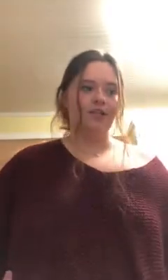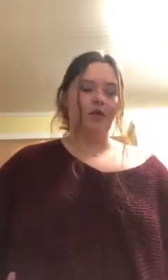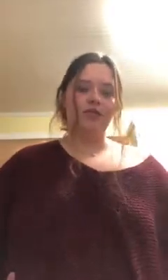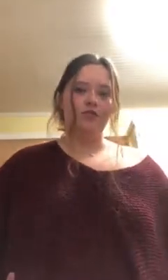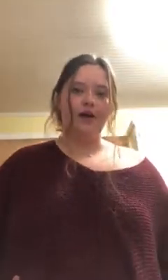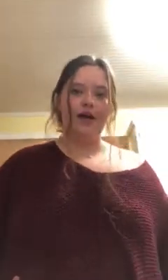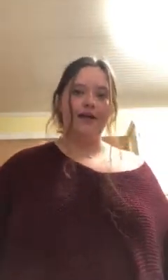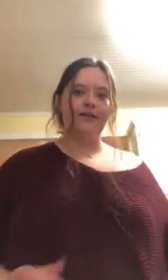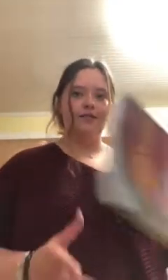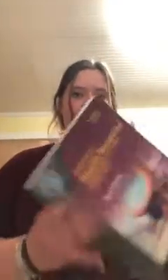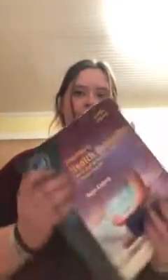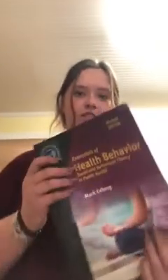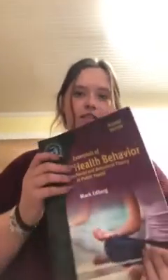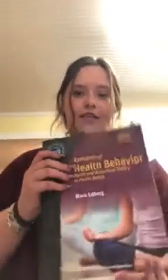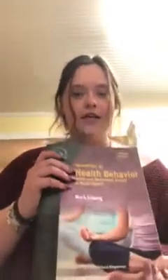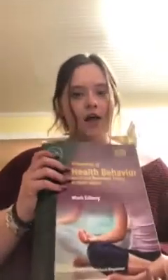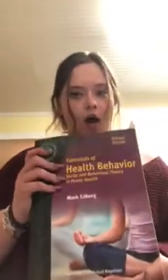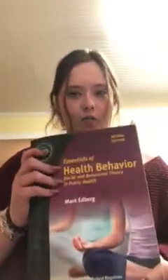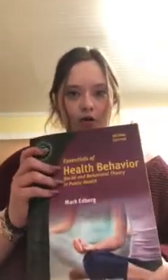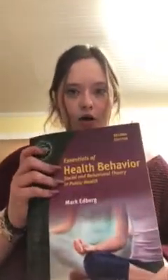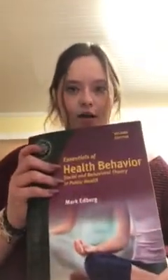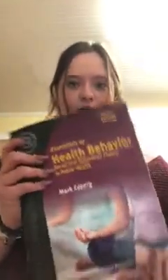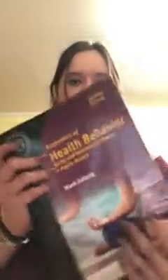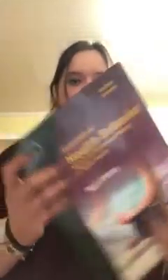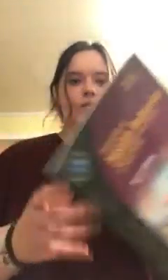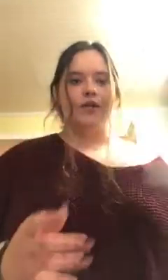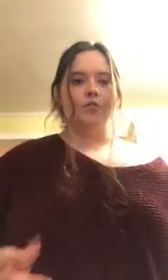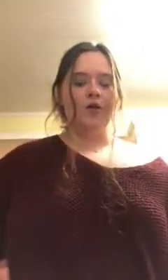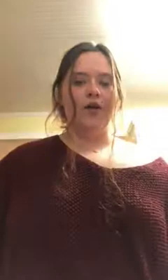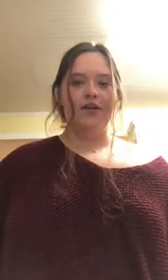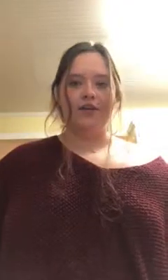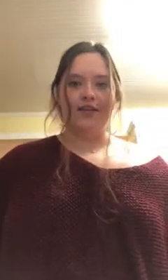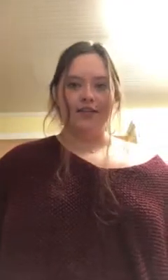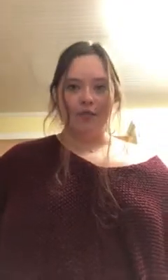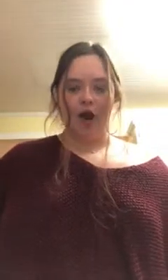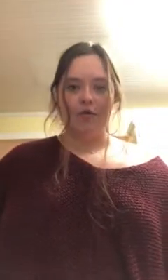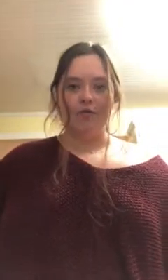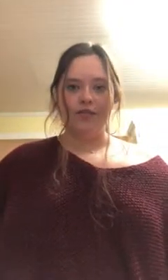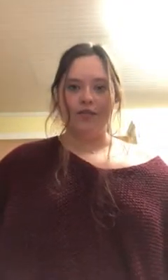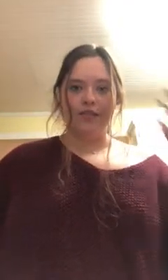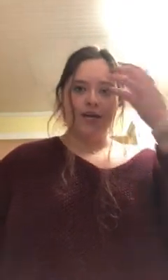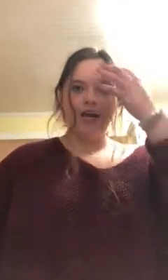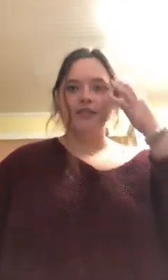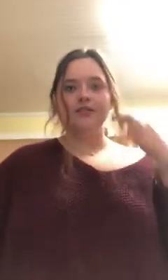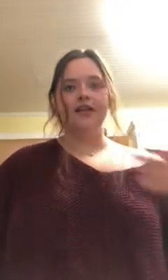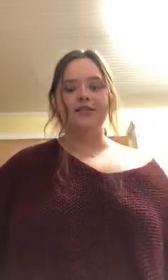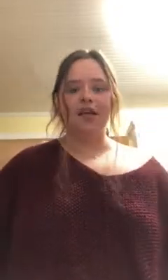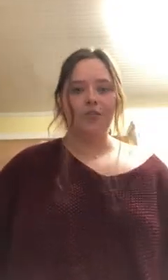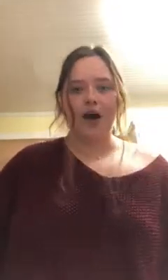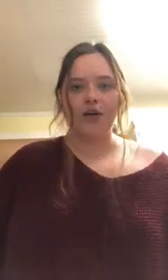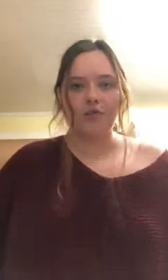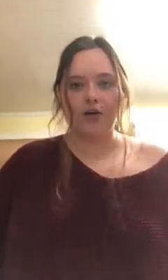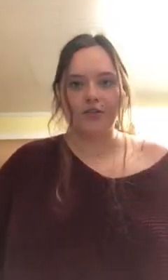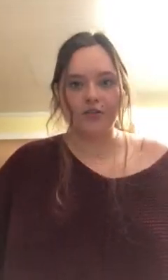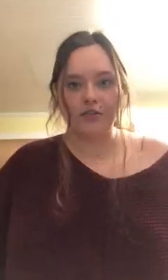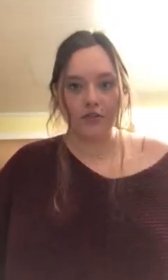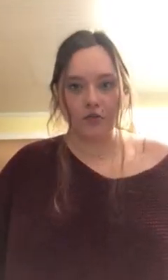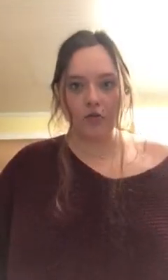so my visual aid is actually a book because one way you can fix a problem with student debt is instead of buying your books through the school